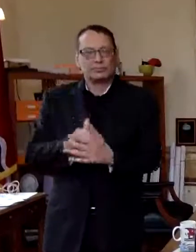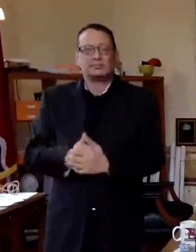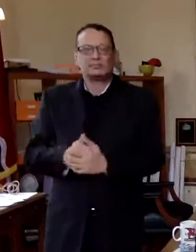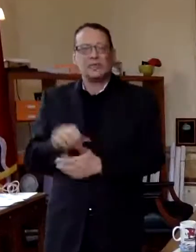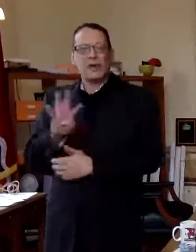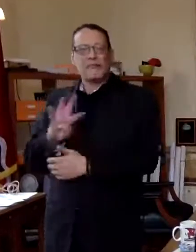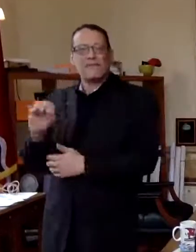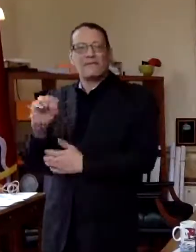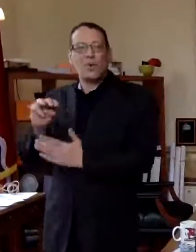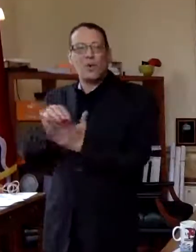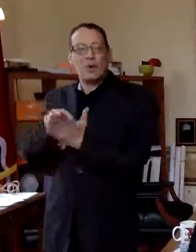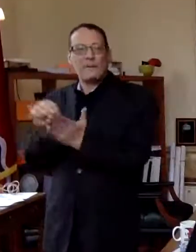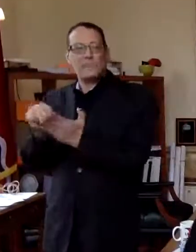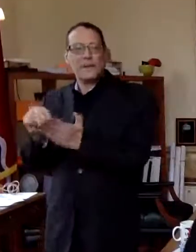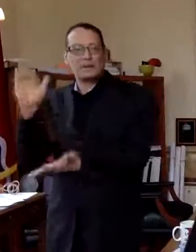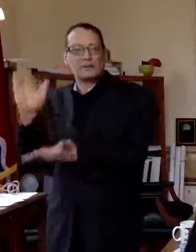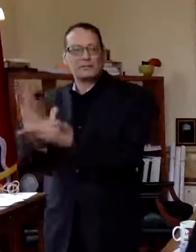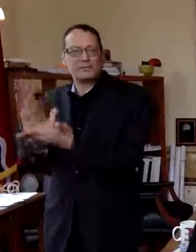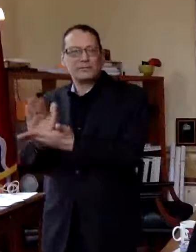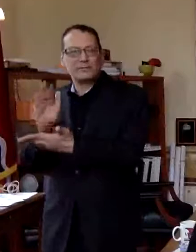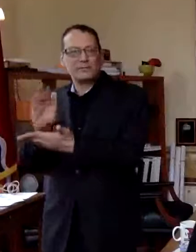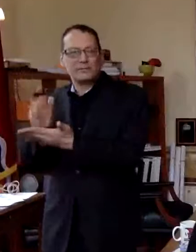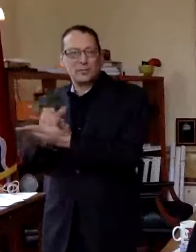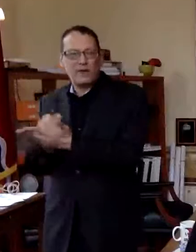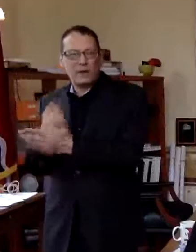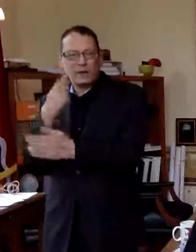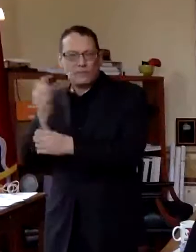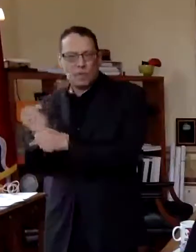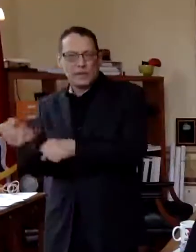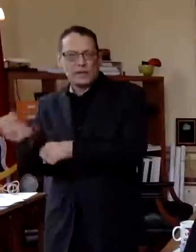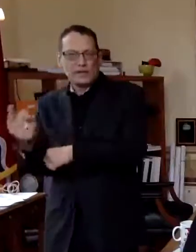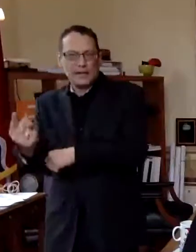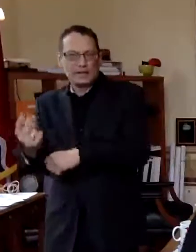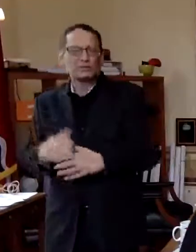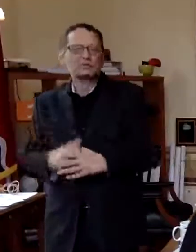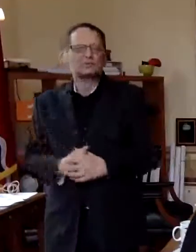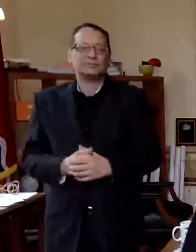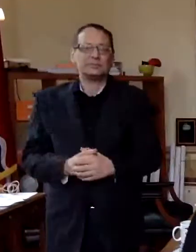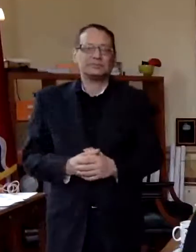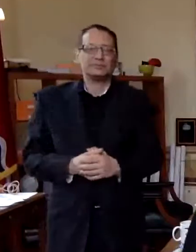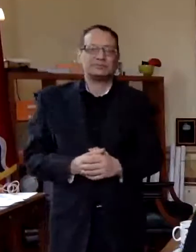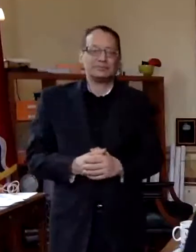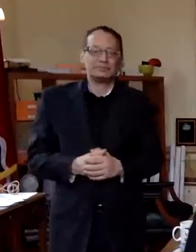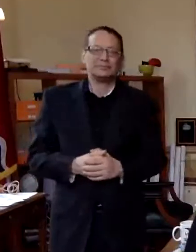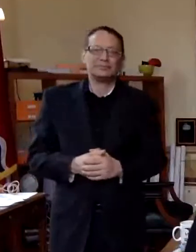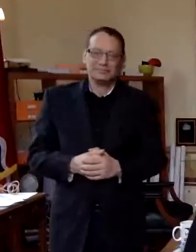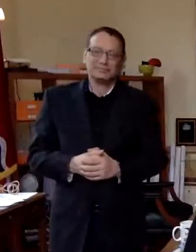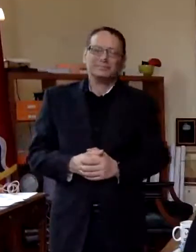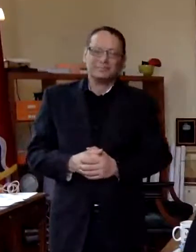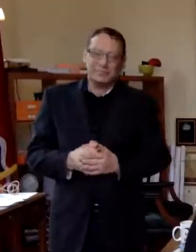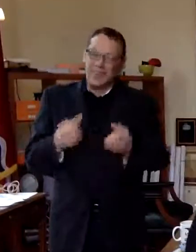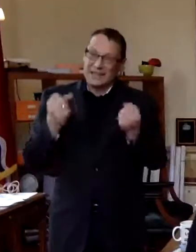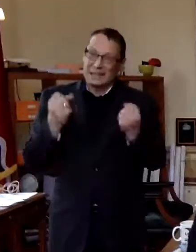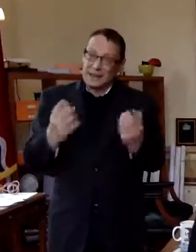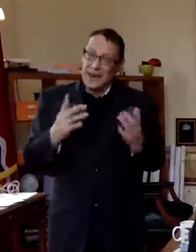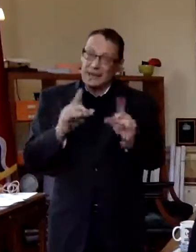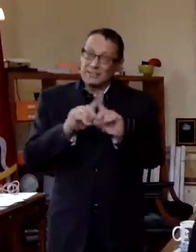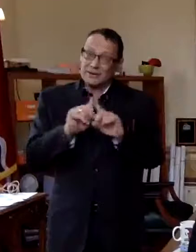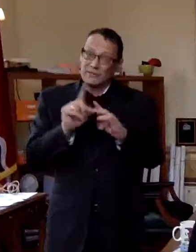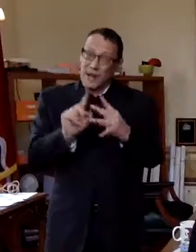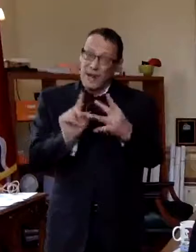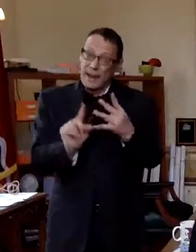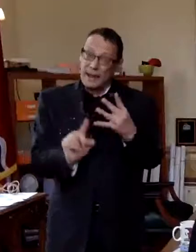40 million predicted for next year that that is the big change and so then a lot of uh a lot of items uh